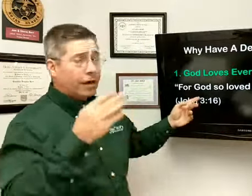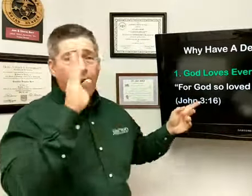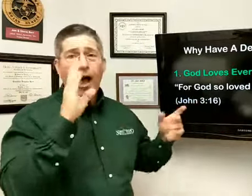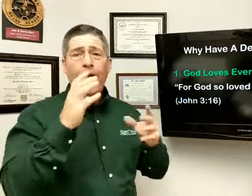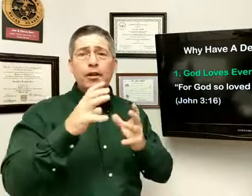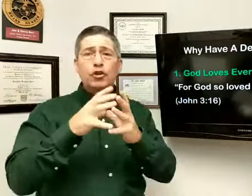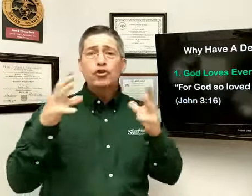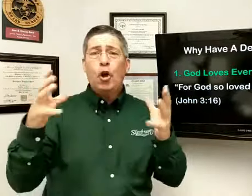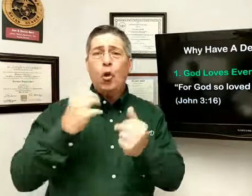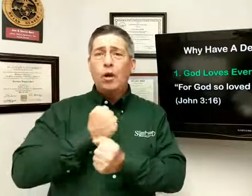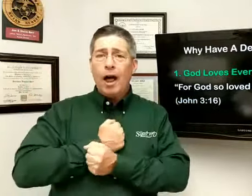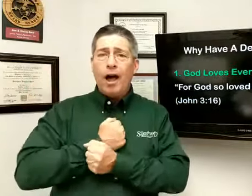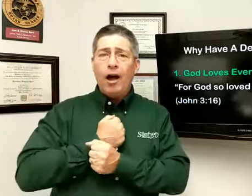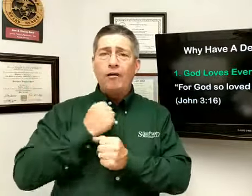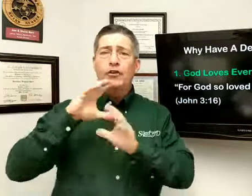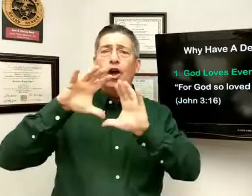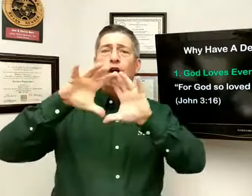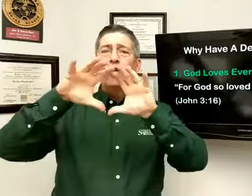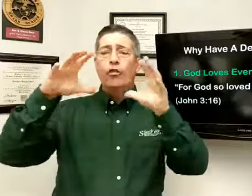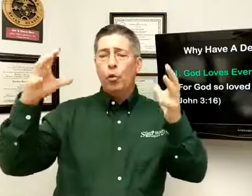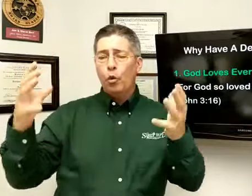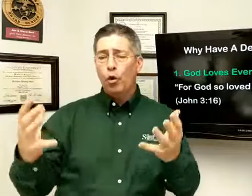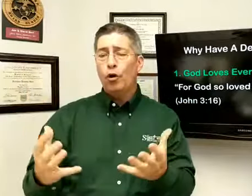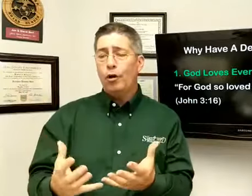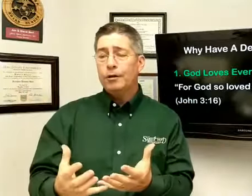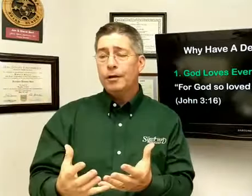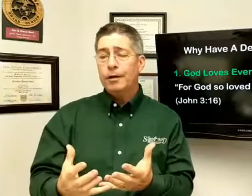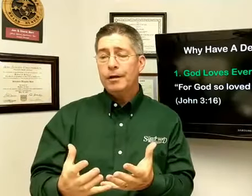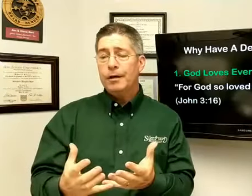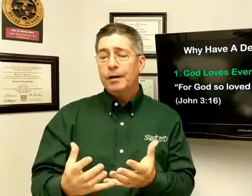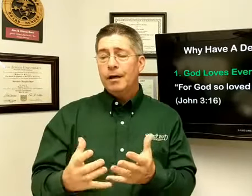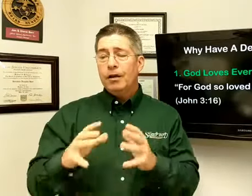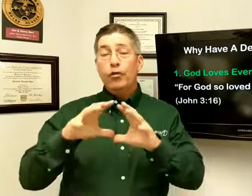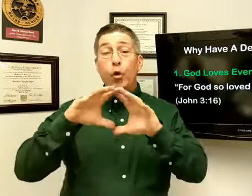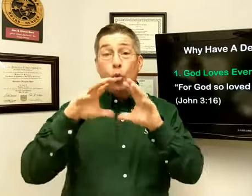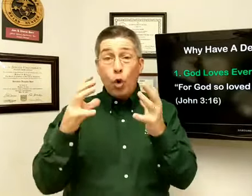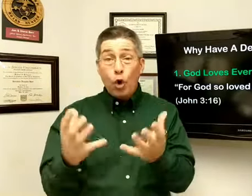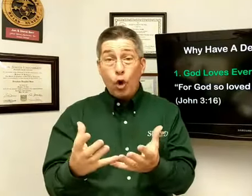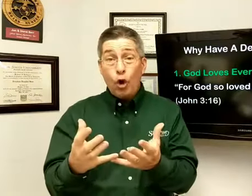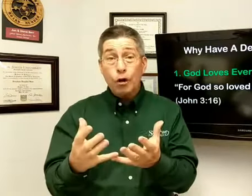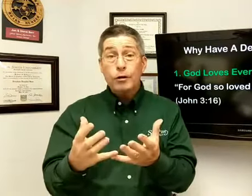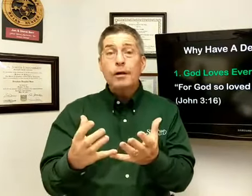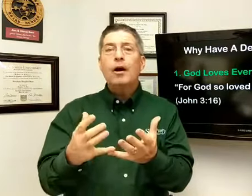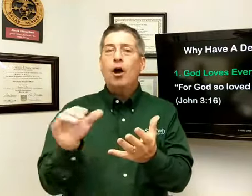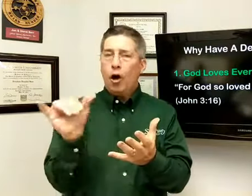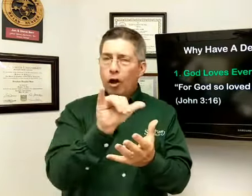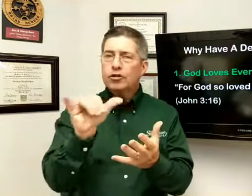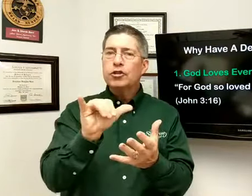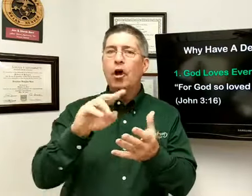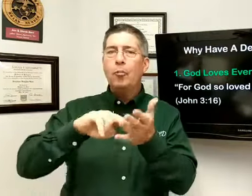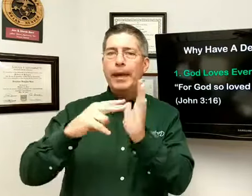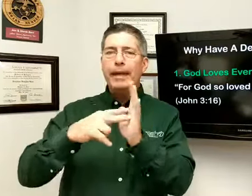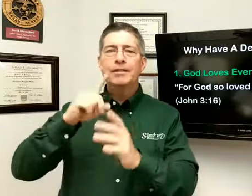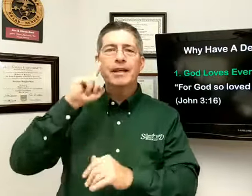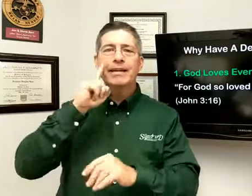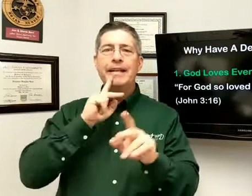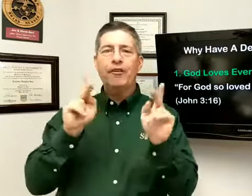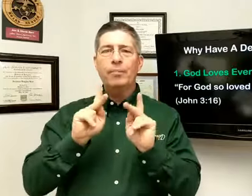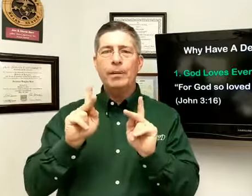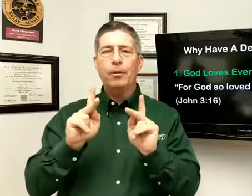God so loved the world. The world also means deaf people.